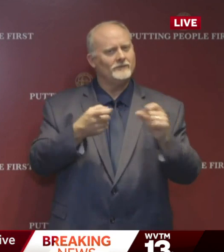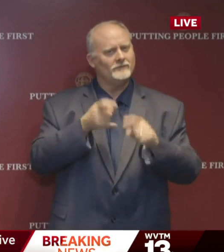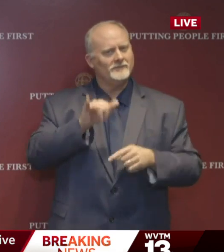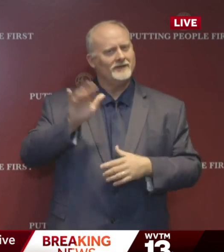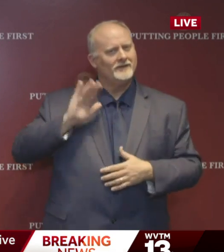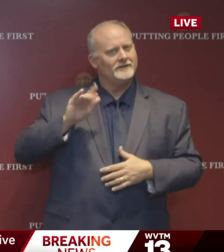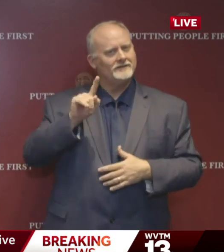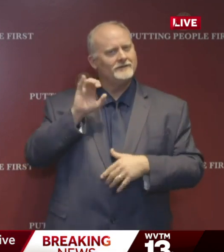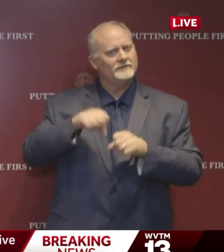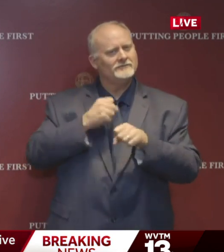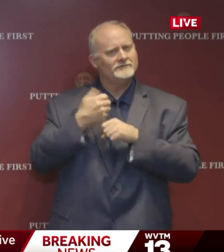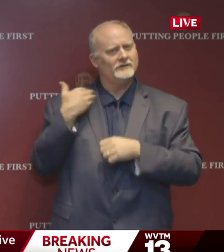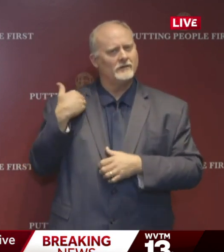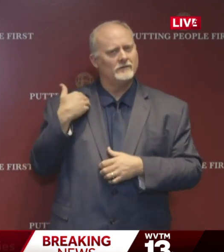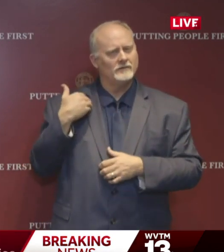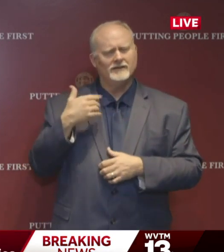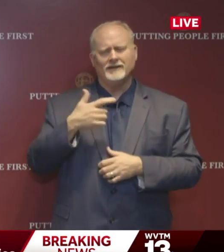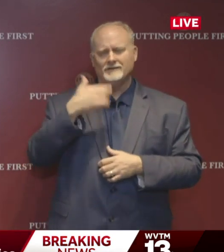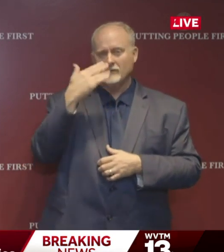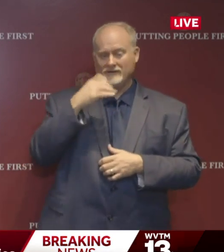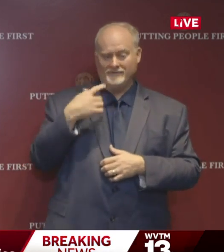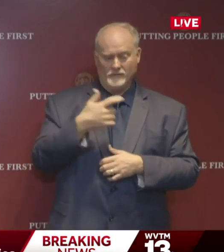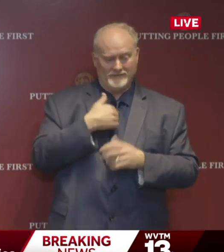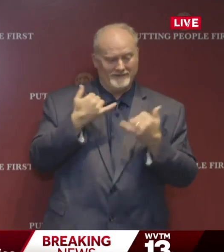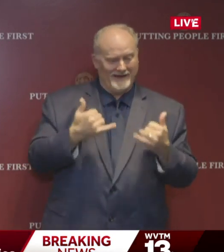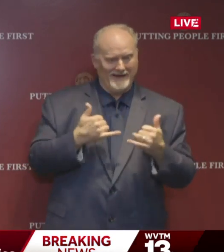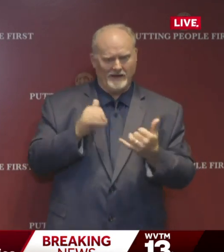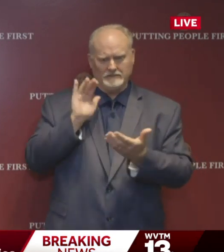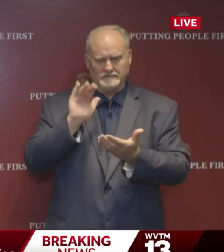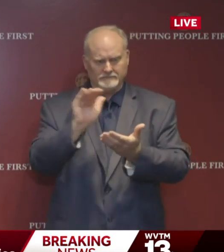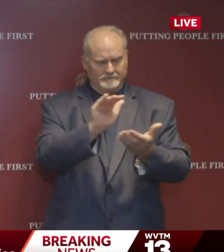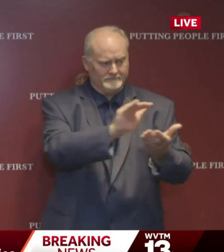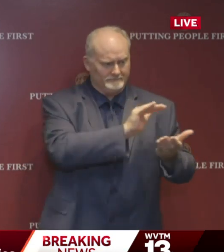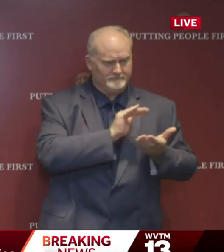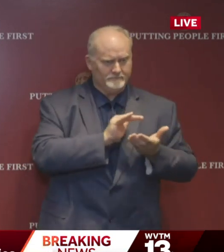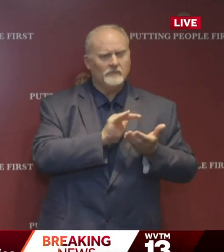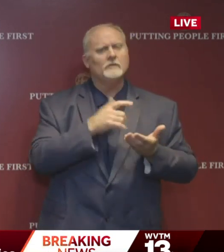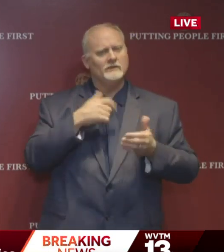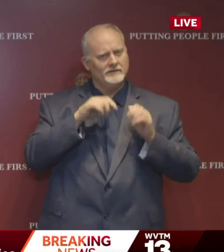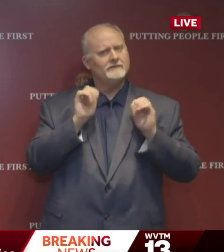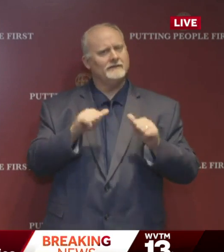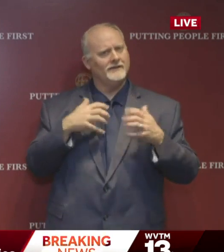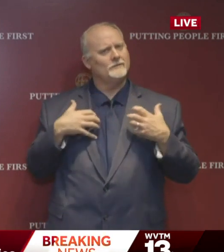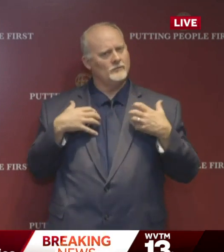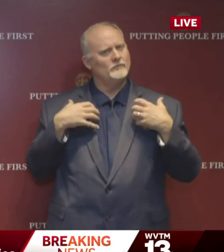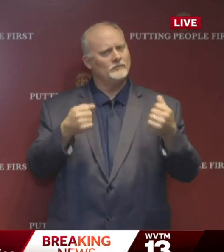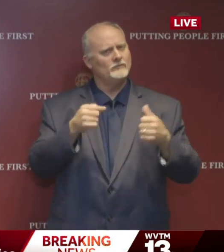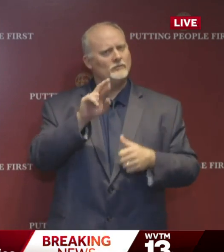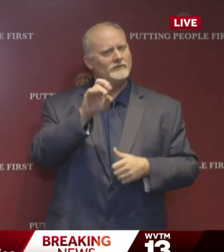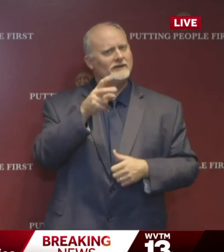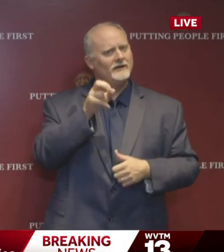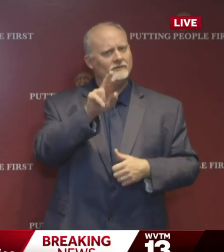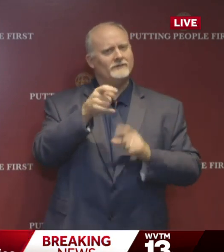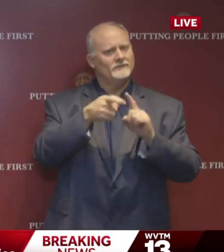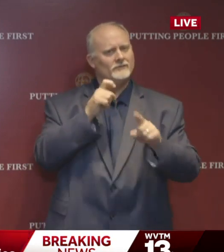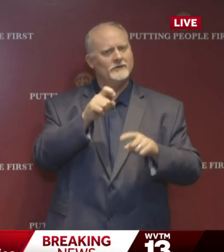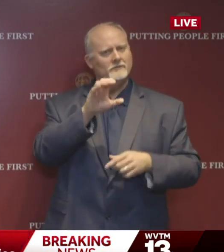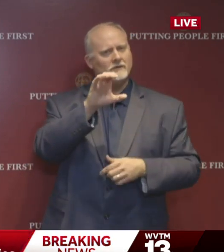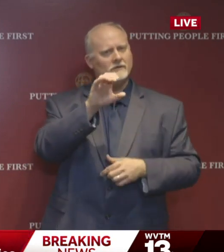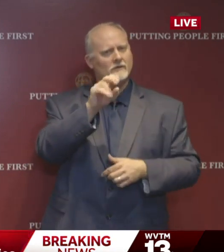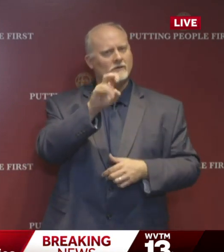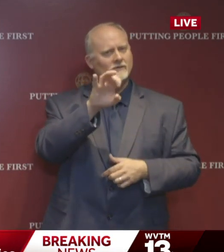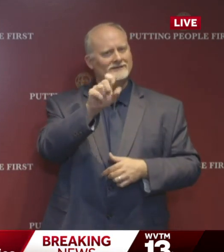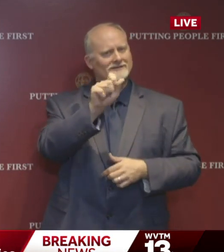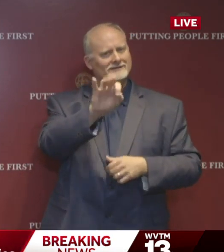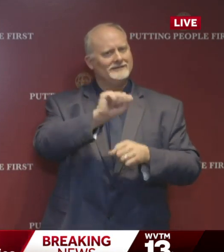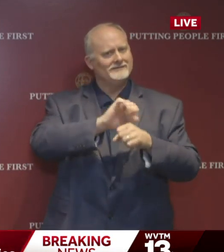I am more than confident if we take these measures now we can also recover from from the covet 19 health crisis